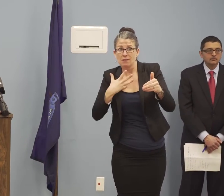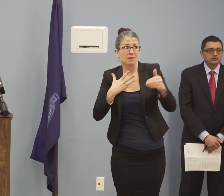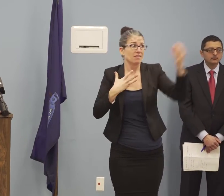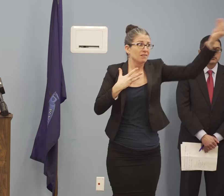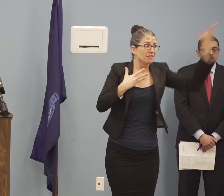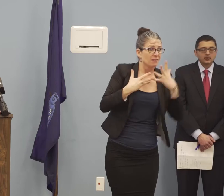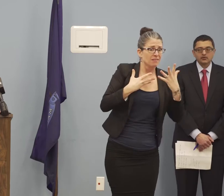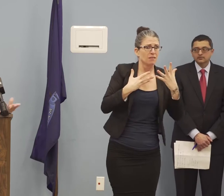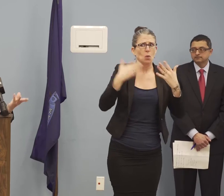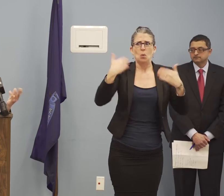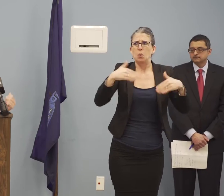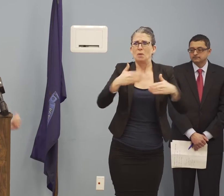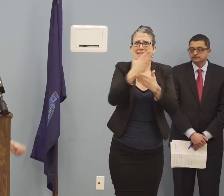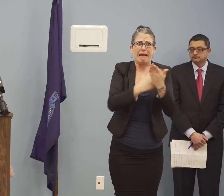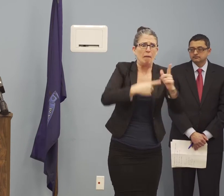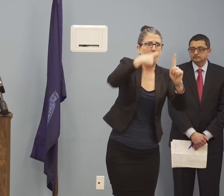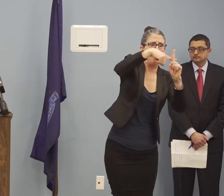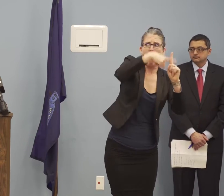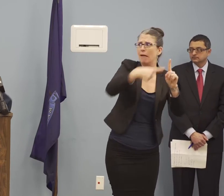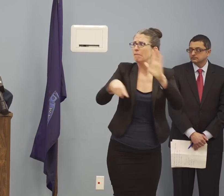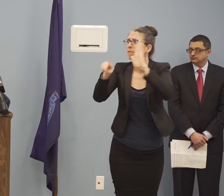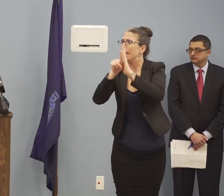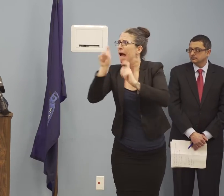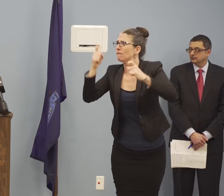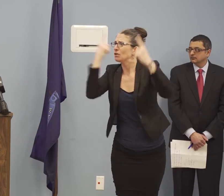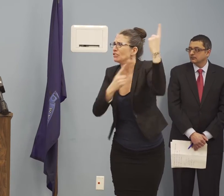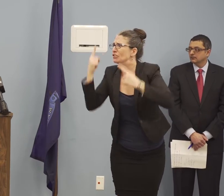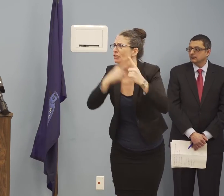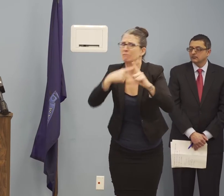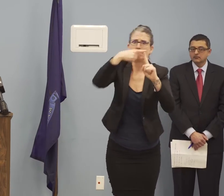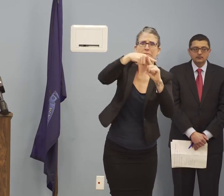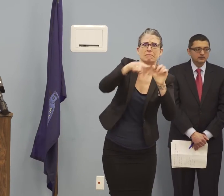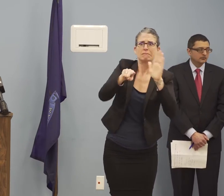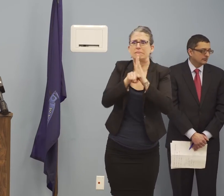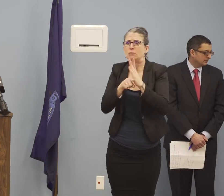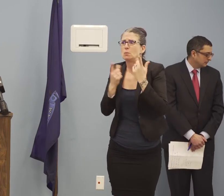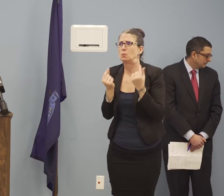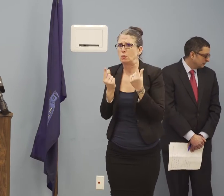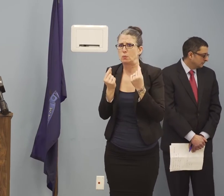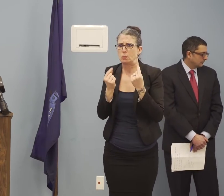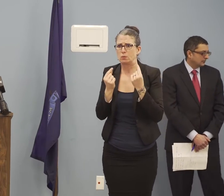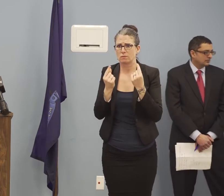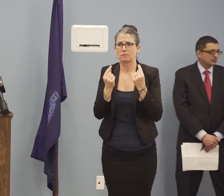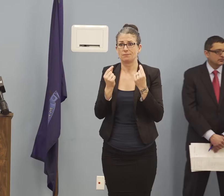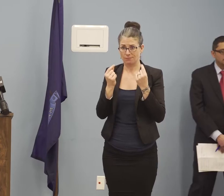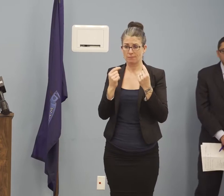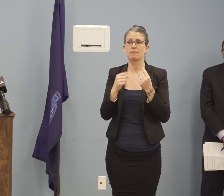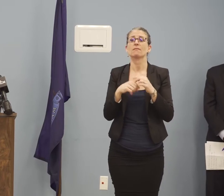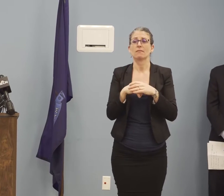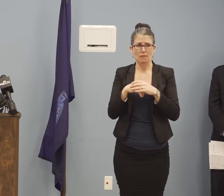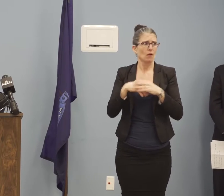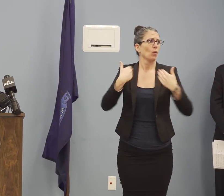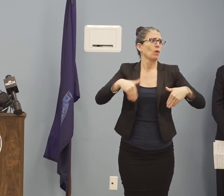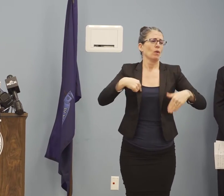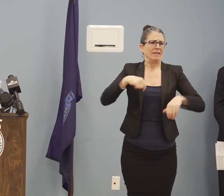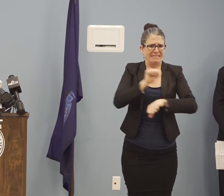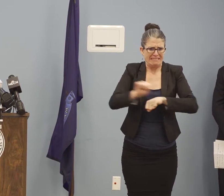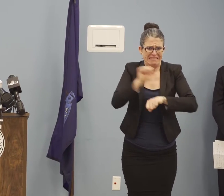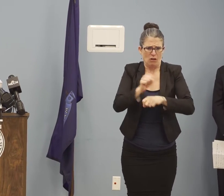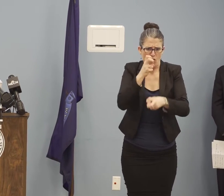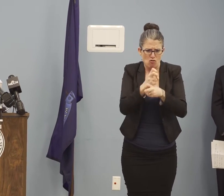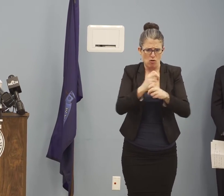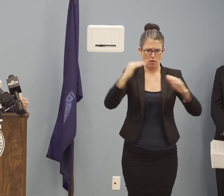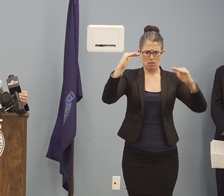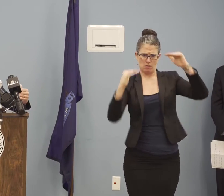and Maine people working in those businesses. And, you know, to walk down the streets of Portland and Bangor or any of our towns and cities,